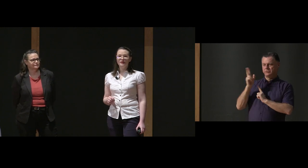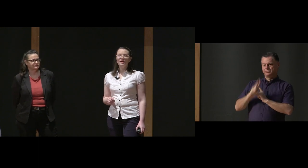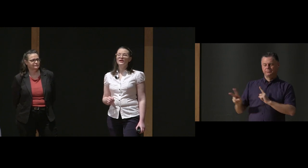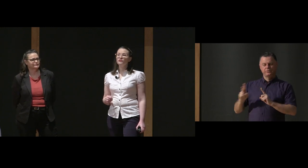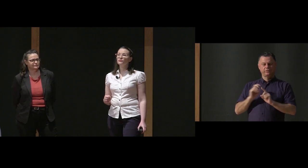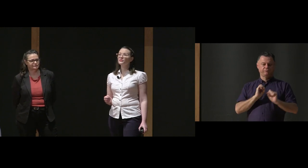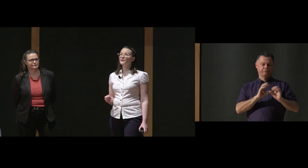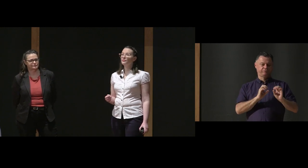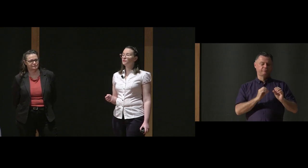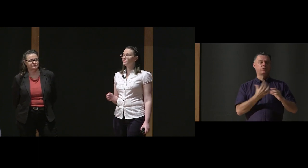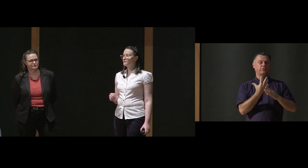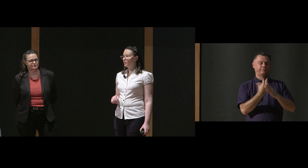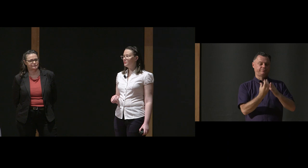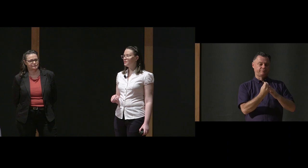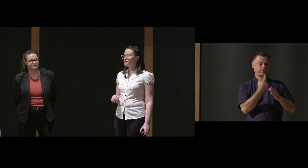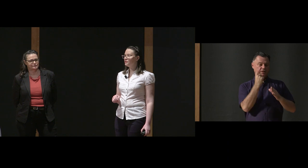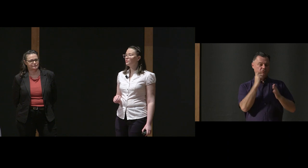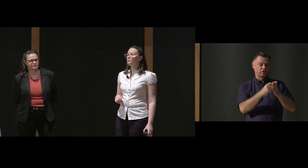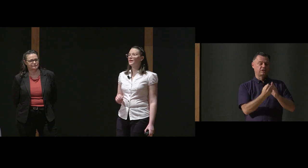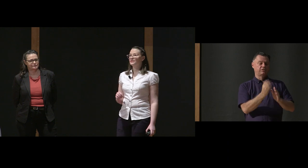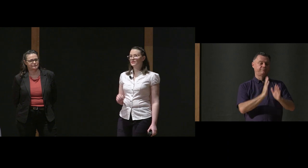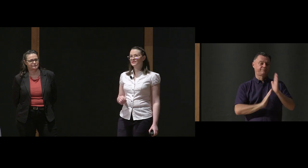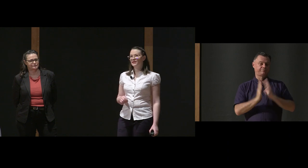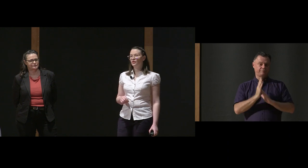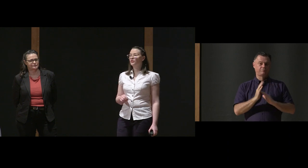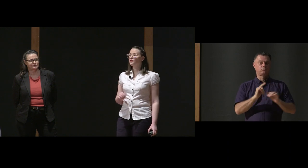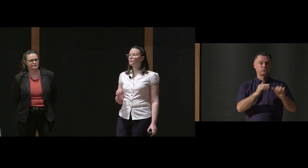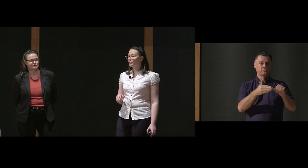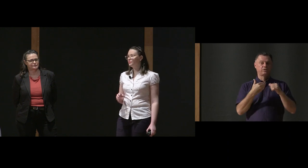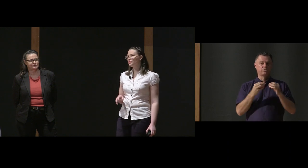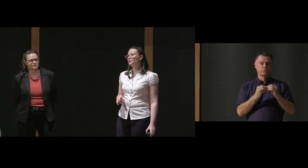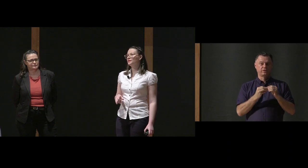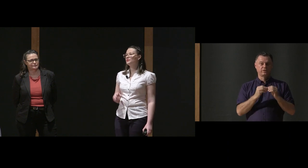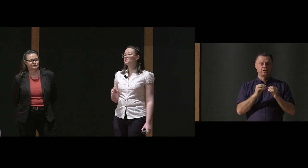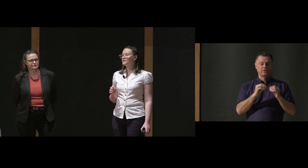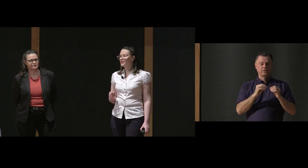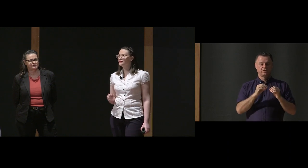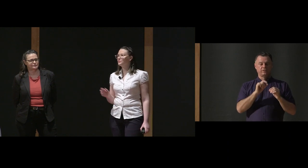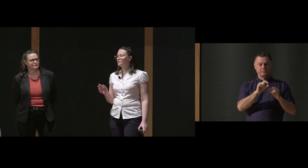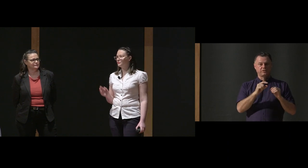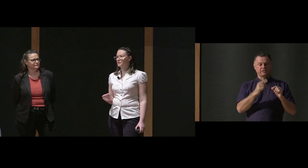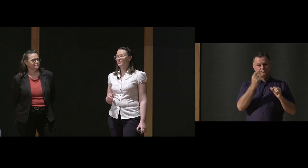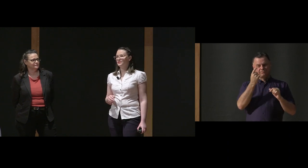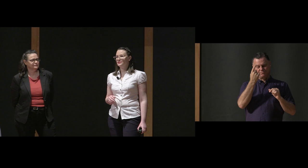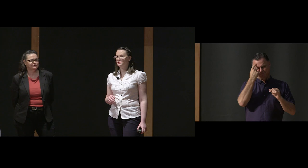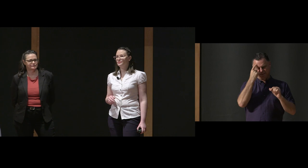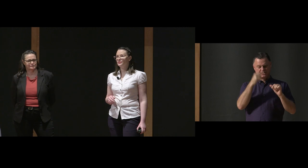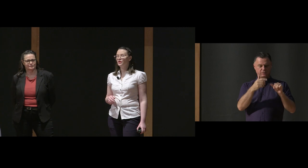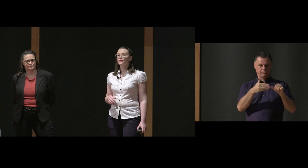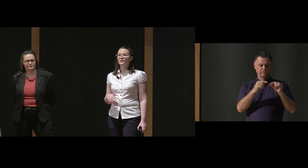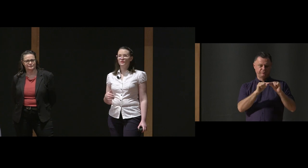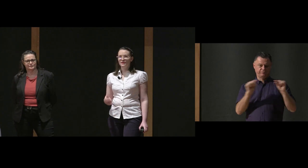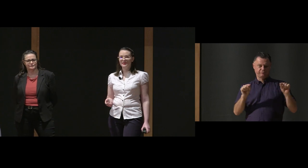It should also be able to respond with a subset of pre-recorded, sensible responses.